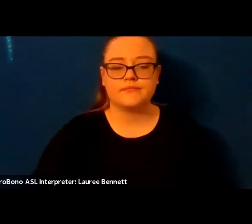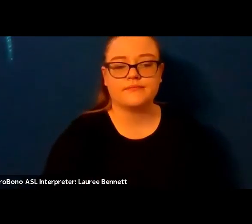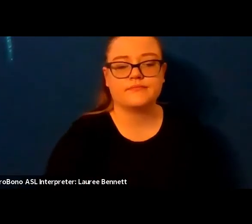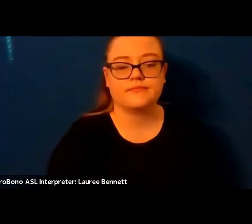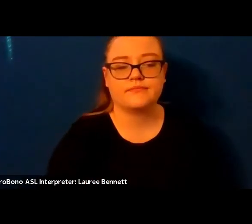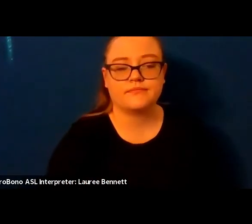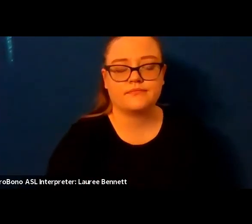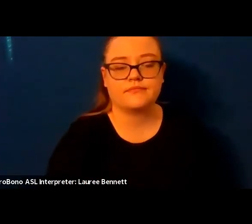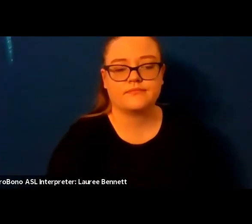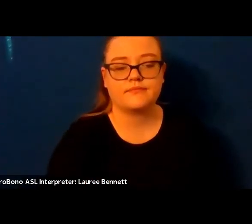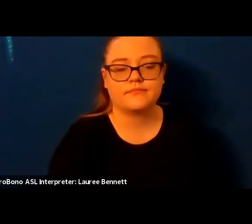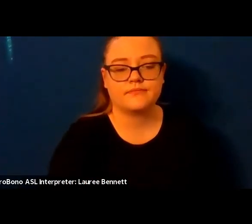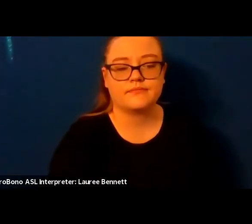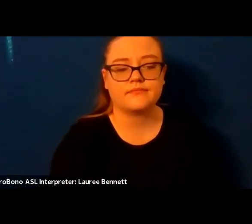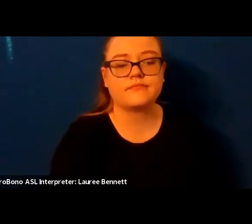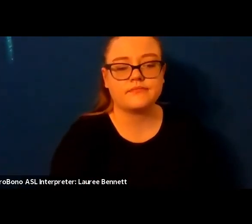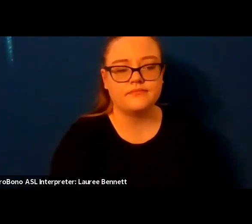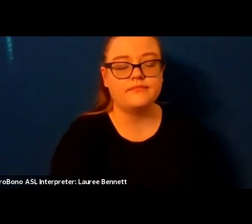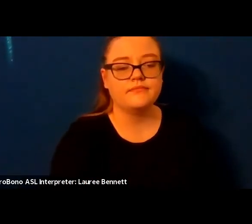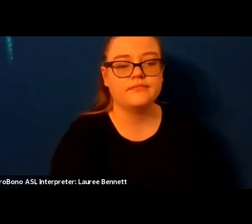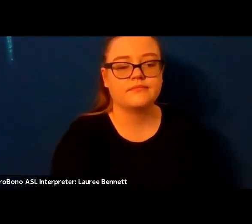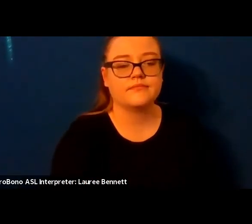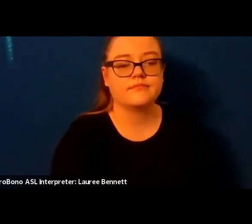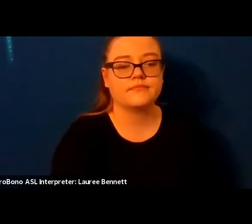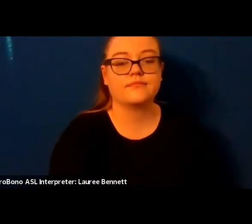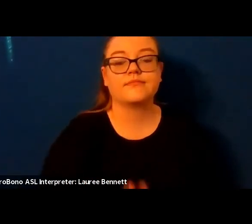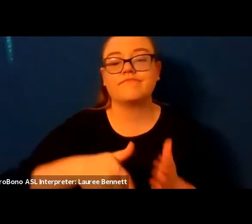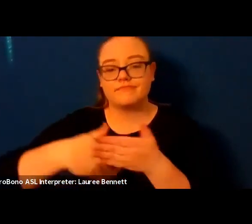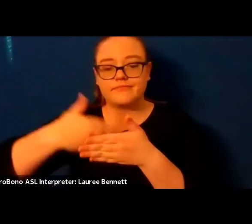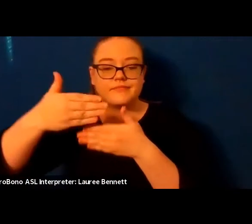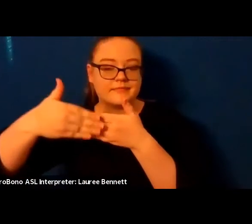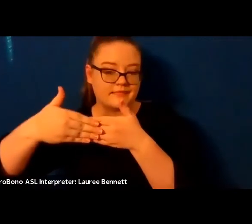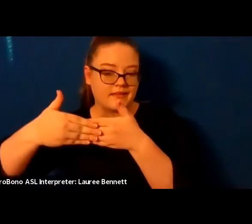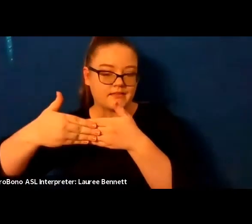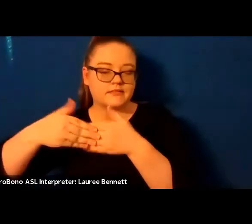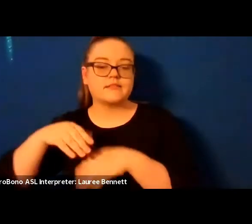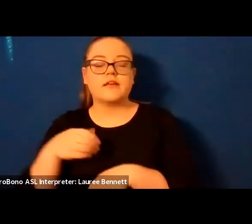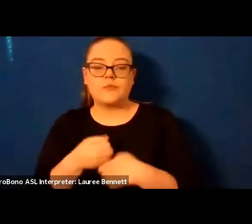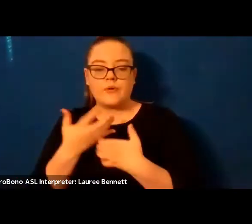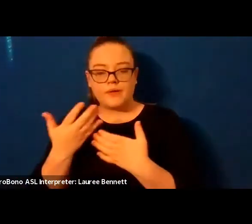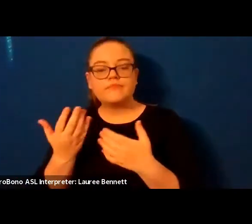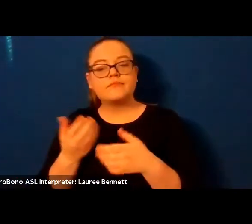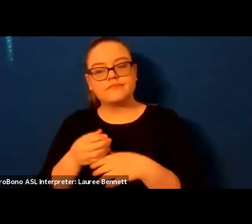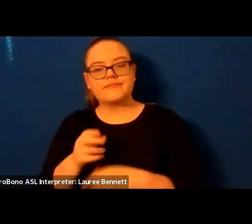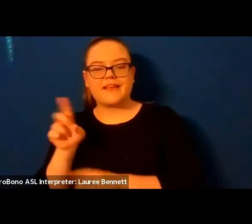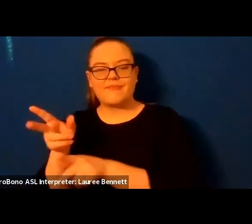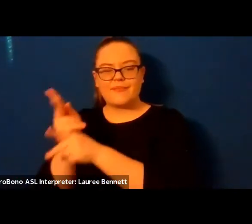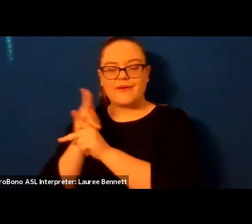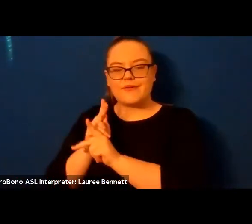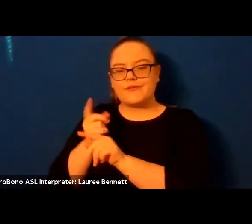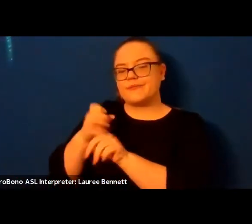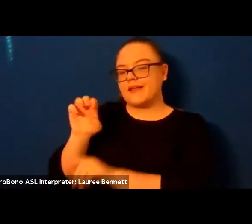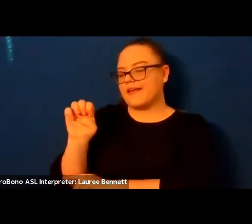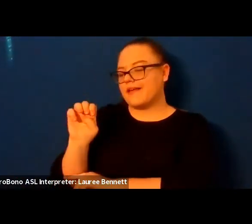this next poem i'll read um borrows a bit of a line from emily dickinson probably my very first poetry love